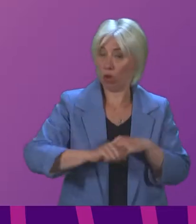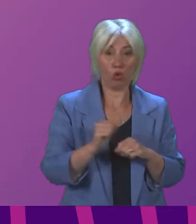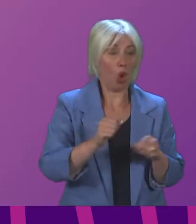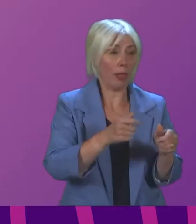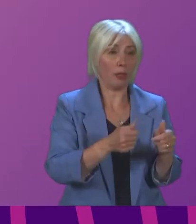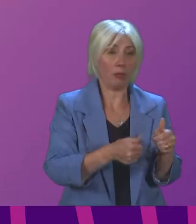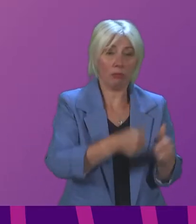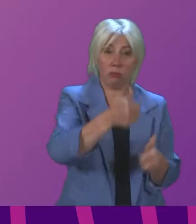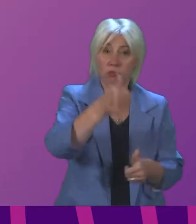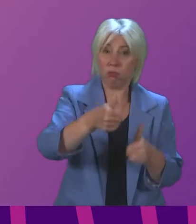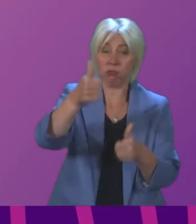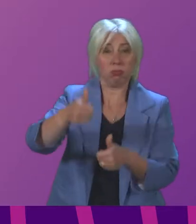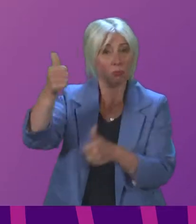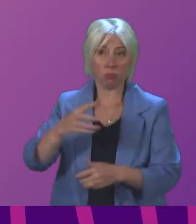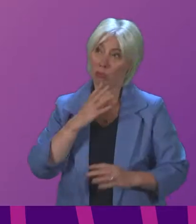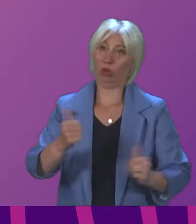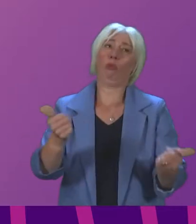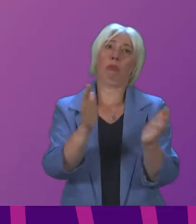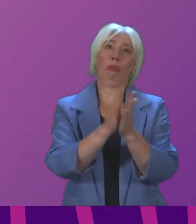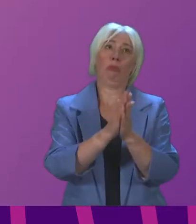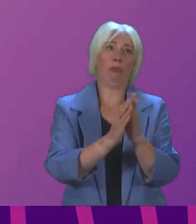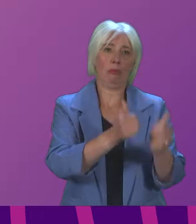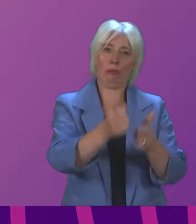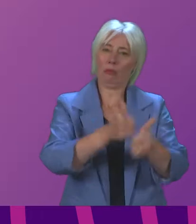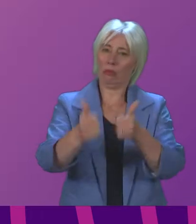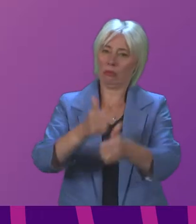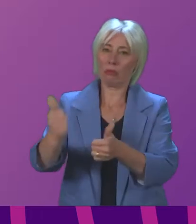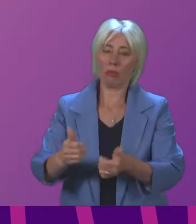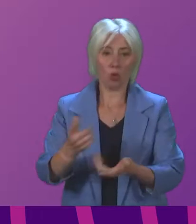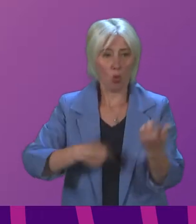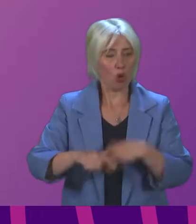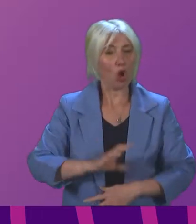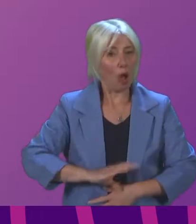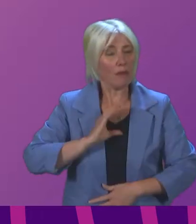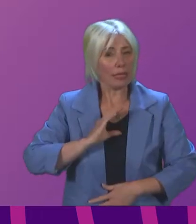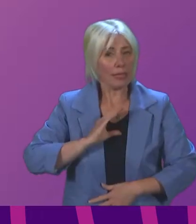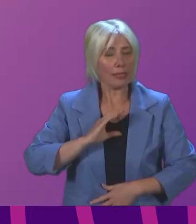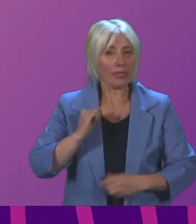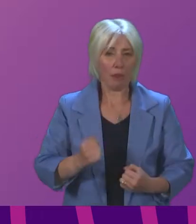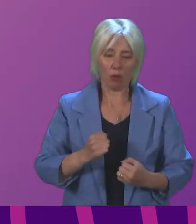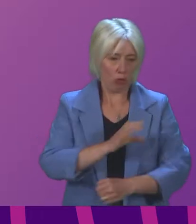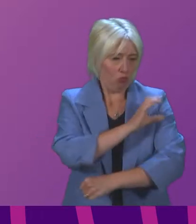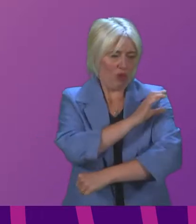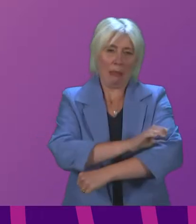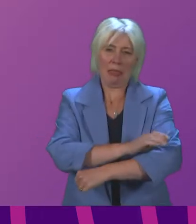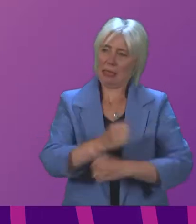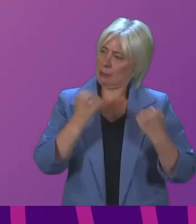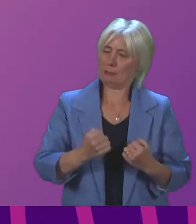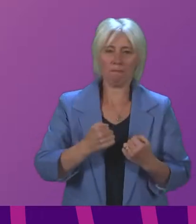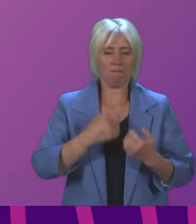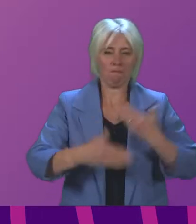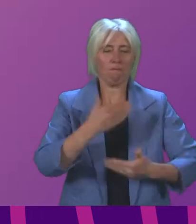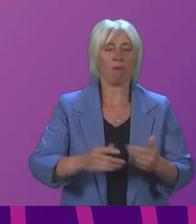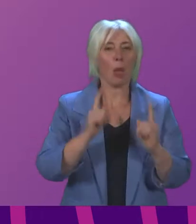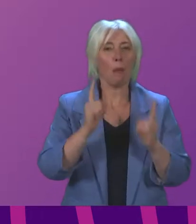permutation of the vaccination programme so there a huge amount to be confident about about the resilience that we have in place and one of the other